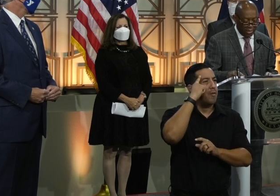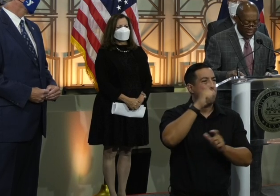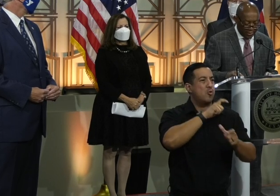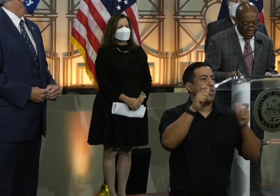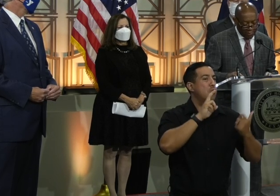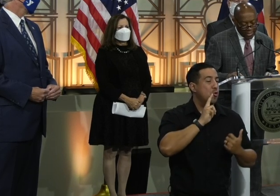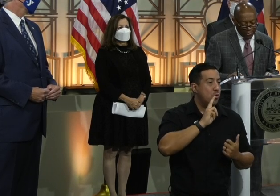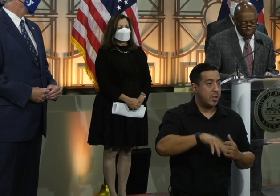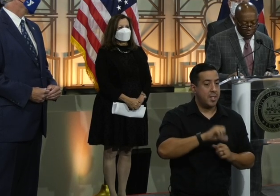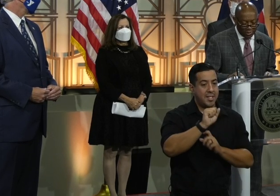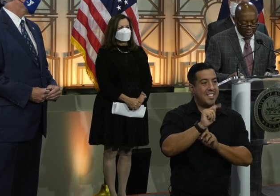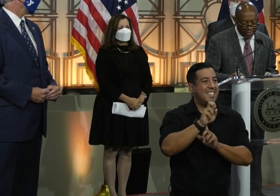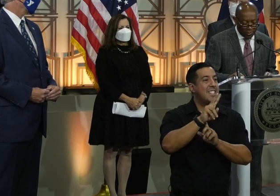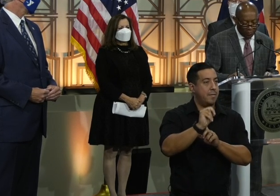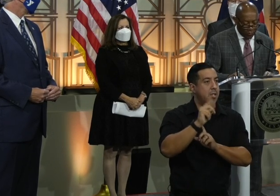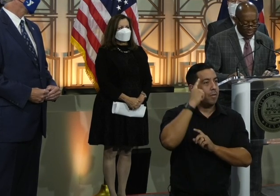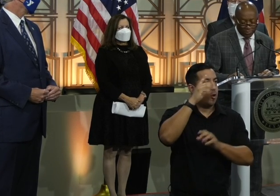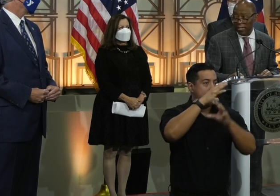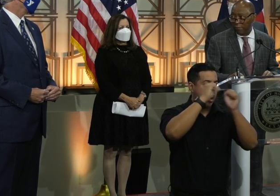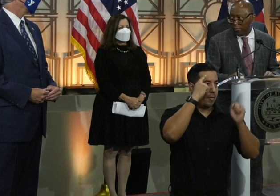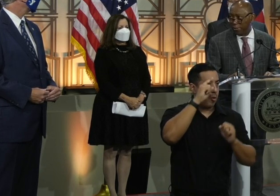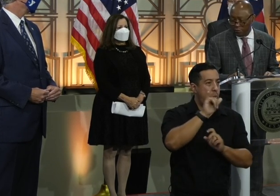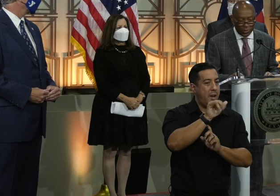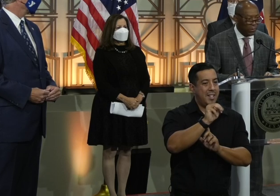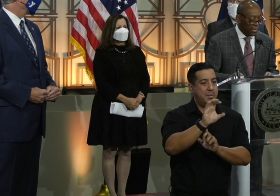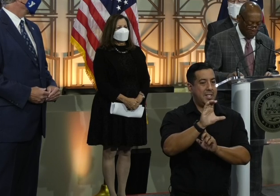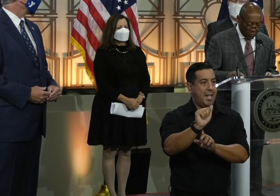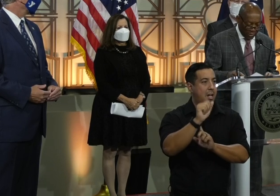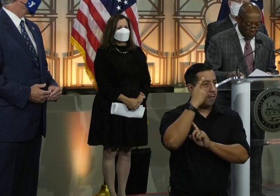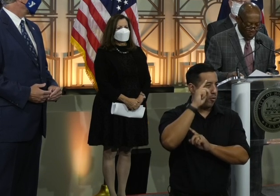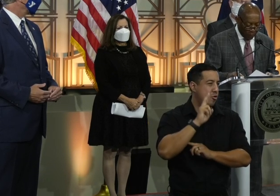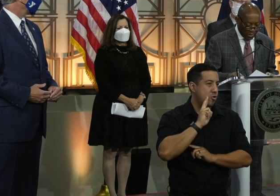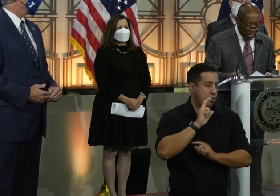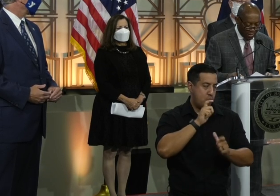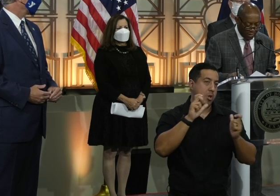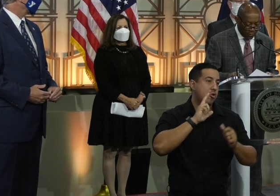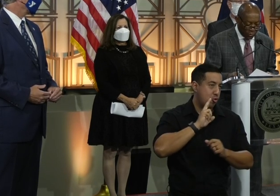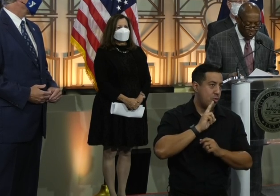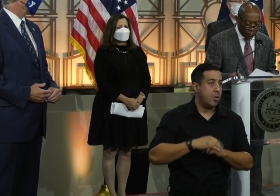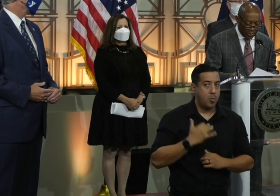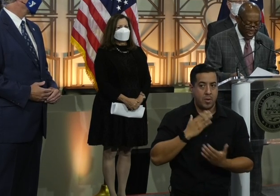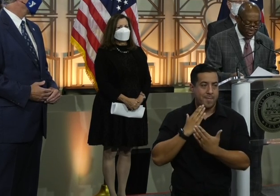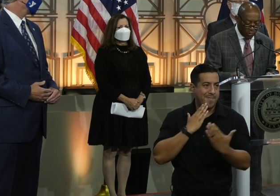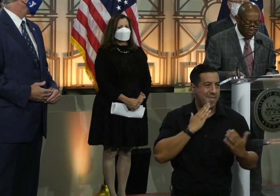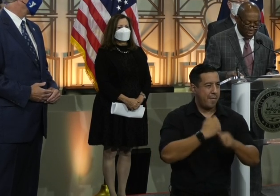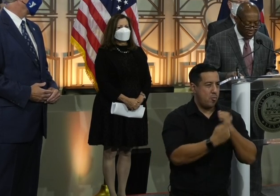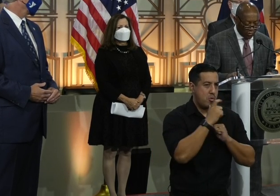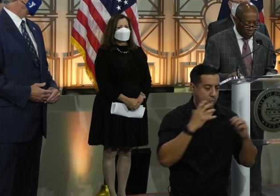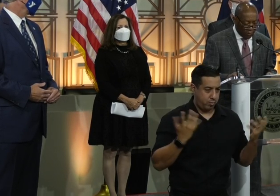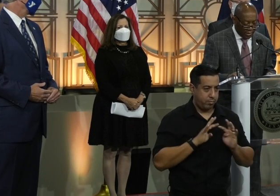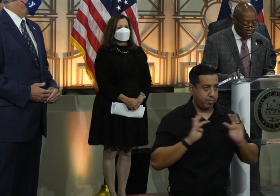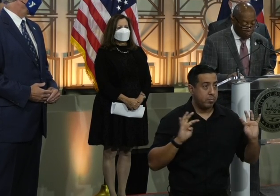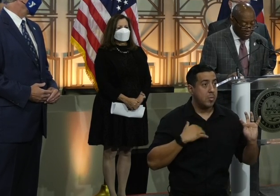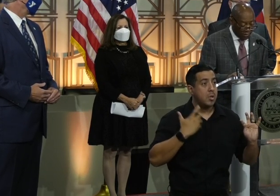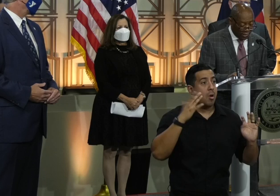Houston, and Stephen Ives, President and CEO of the YMCA of Greater Houston. Let me thank you all. I also want to acknowledge representatives